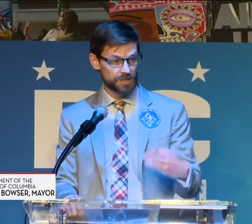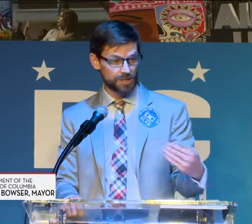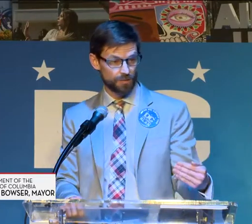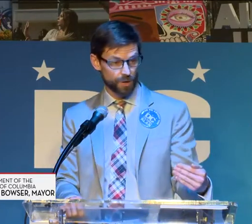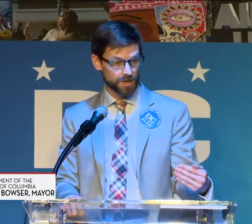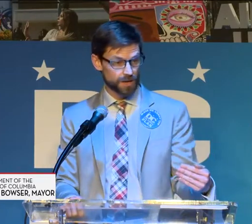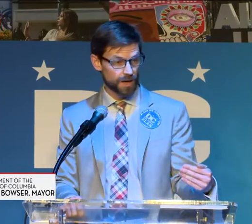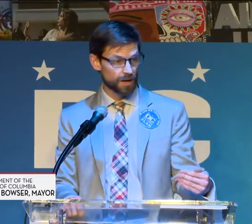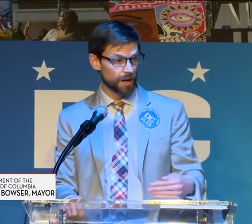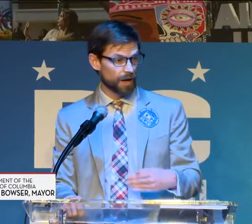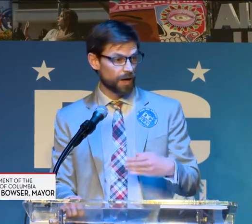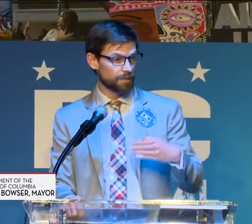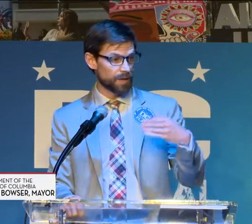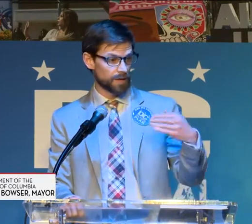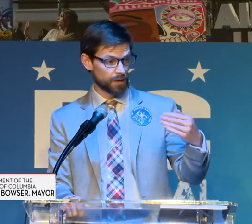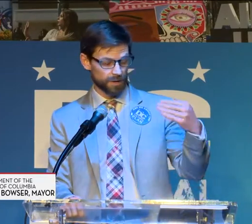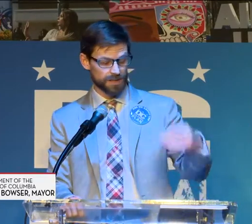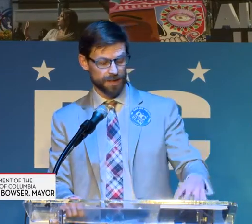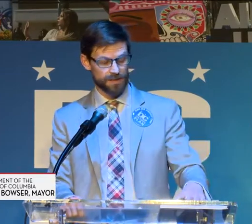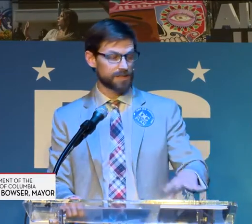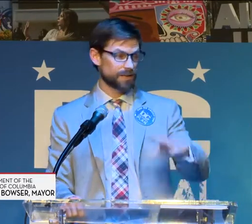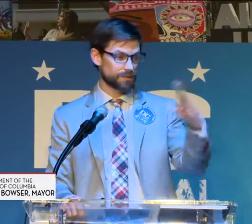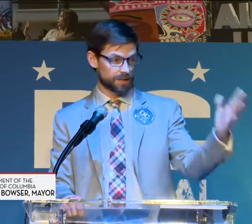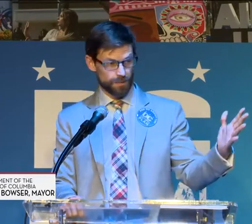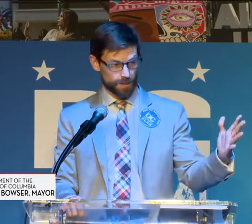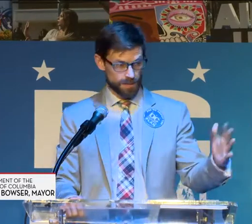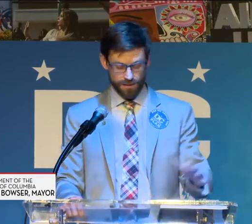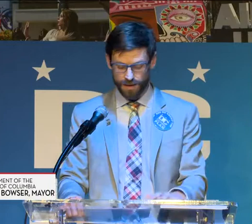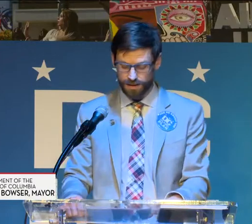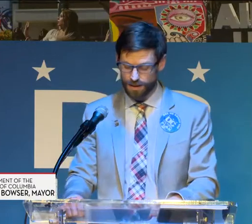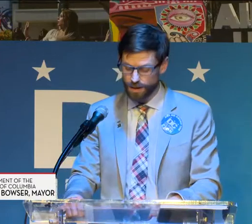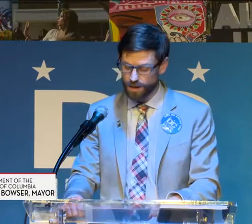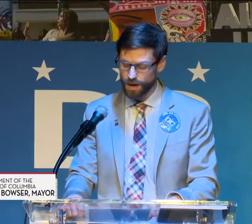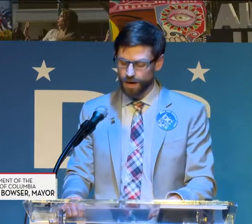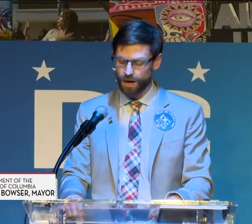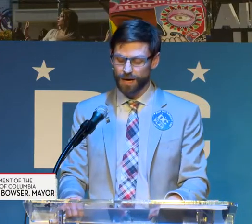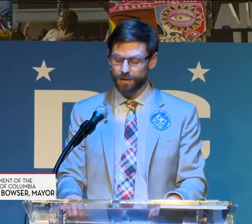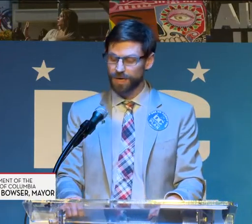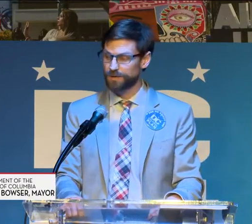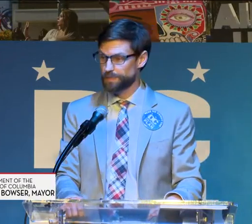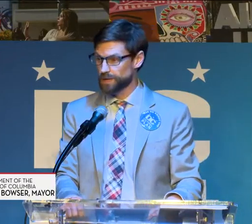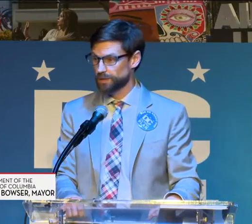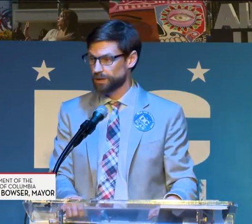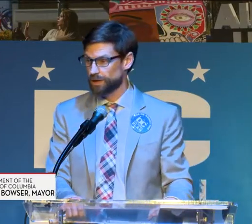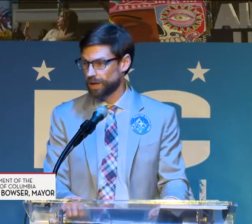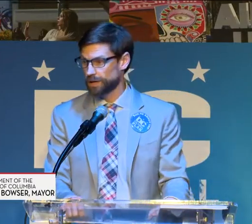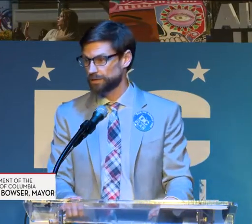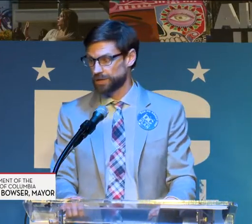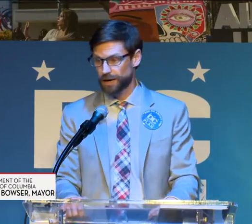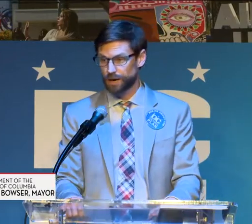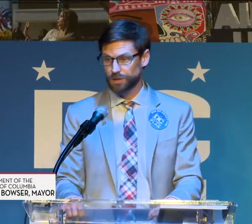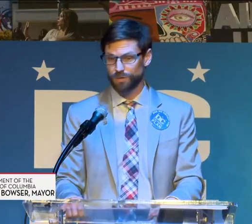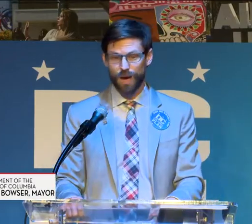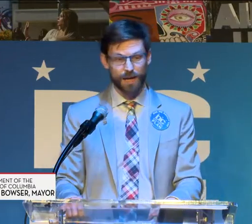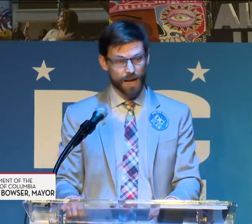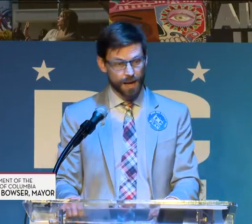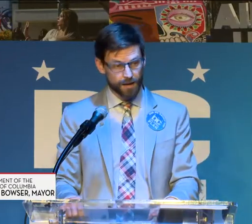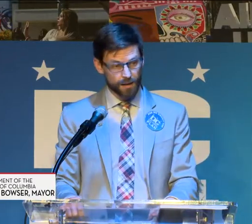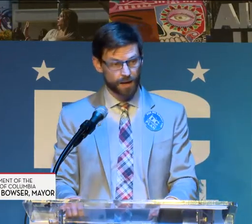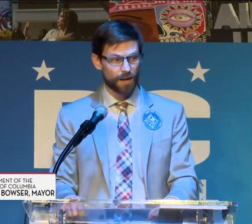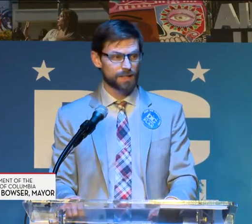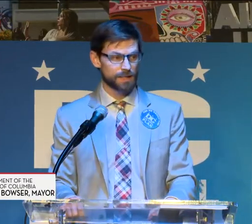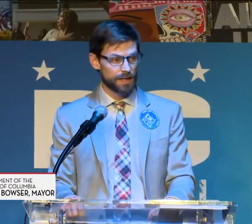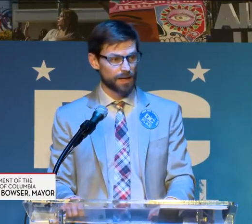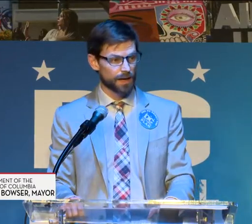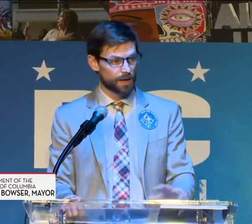from the agencies that have worked on that, not only to get this together, but the event tonight. And I want to give a special shout-out to Ryan